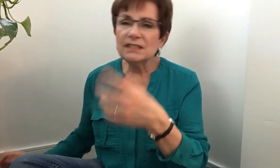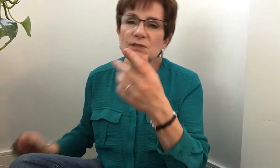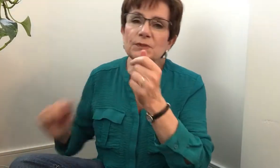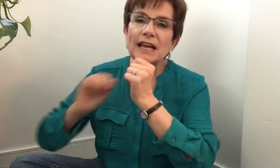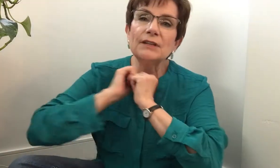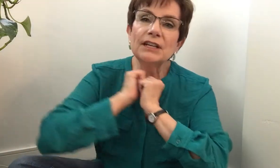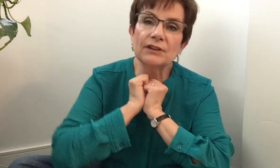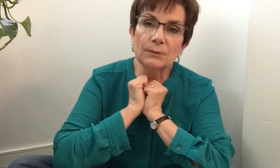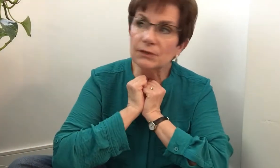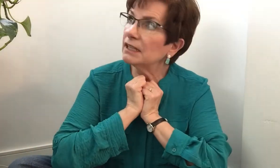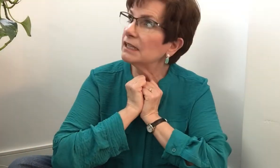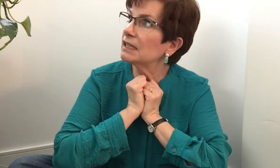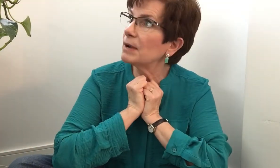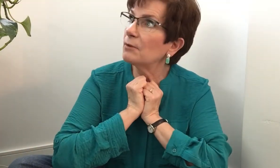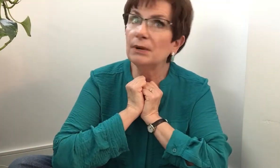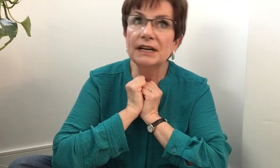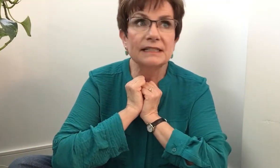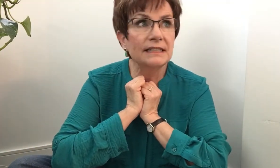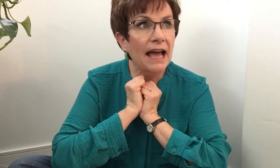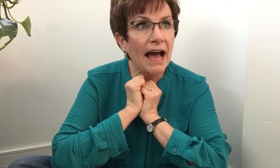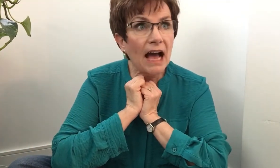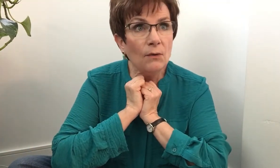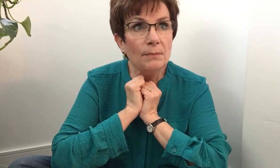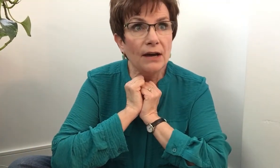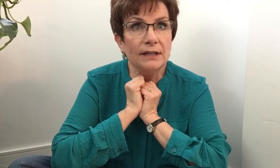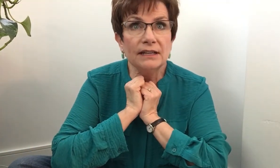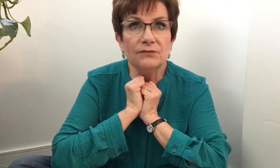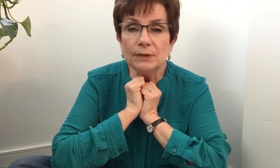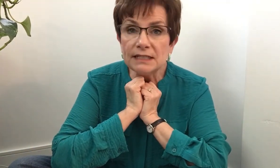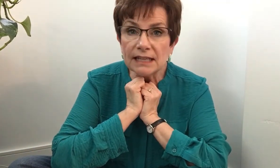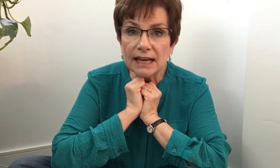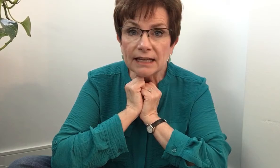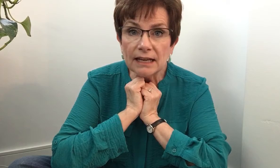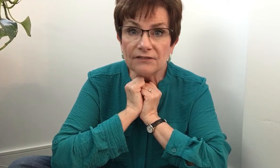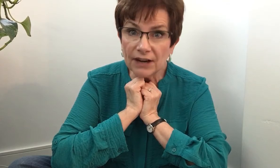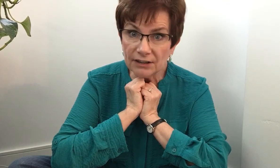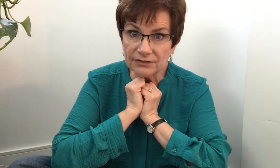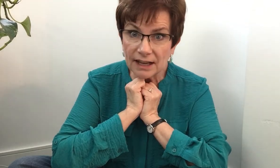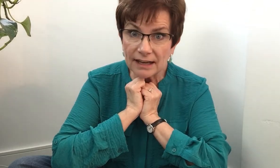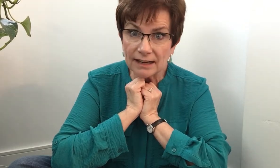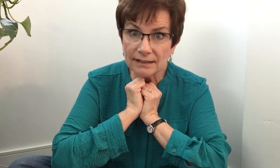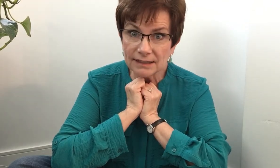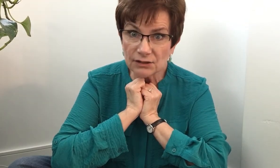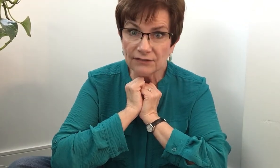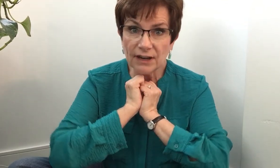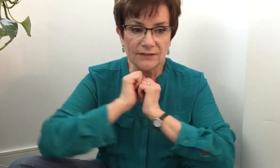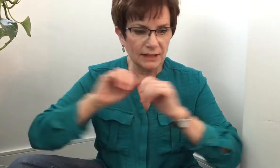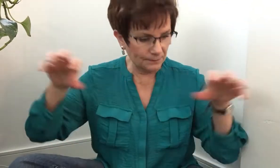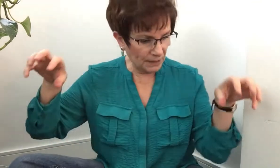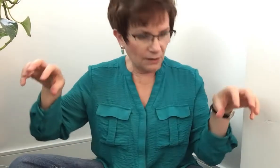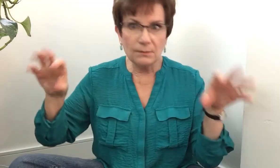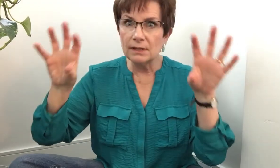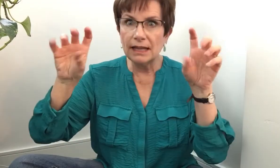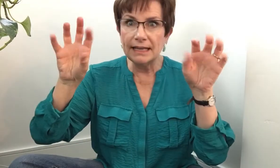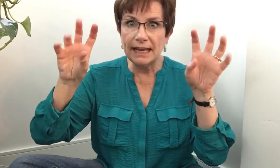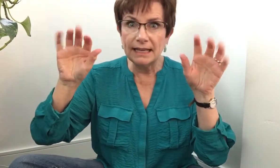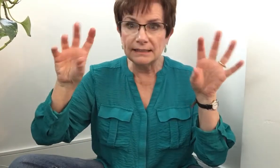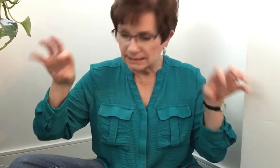since we're down here and we're thinking about bugs, how about if we sang Firefly? Let's try Firefly. Light hands,